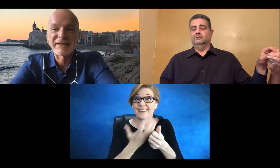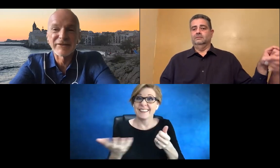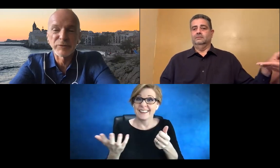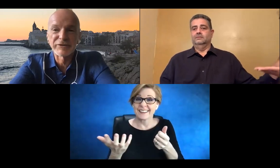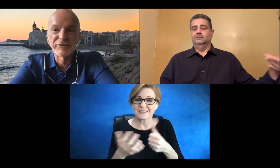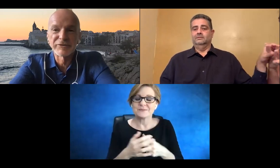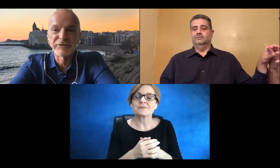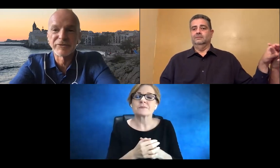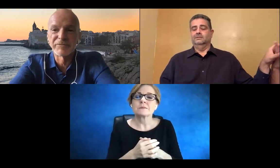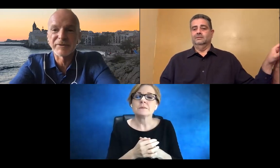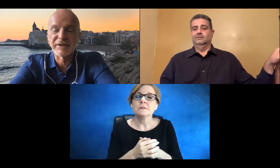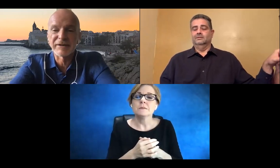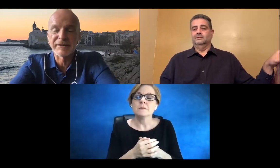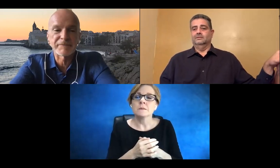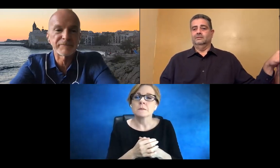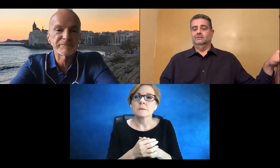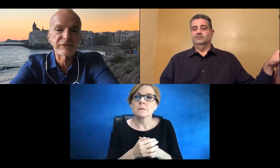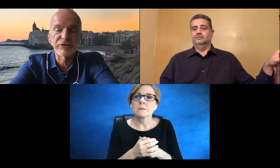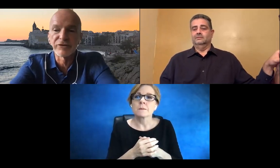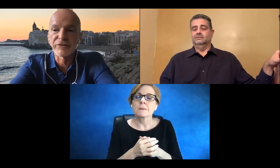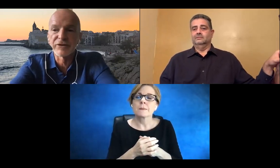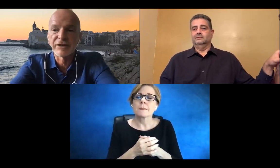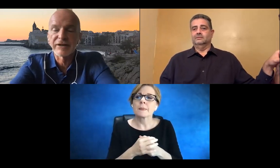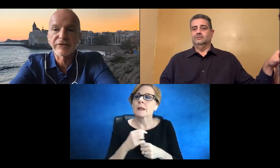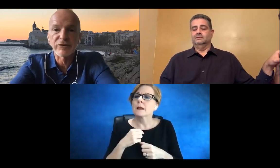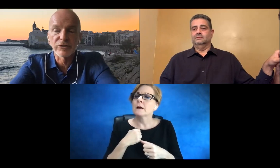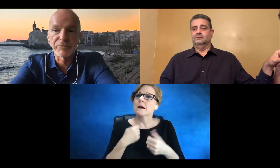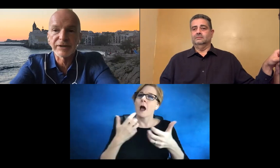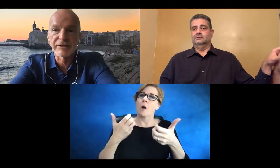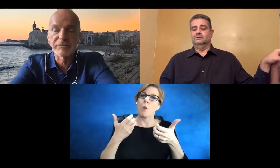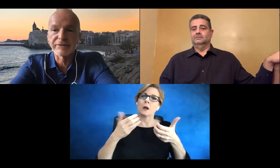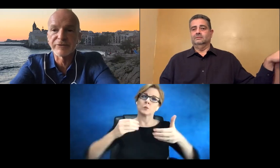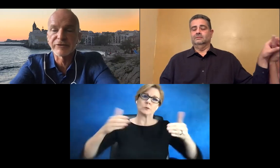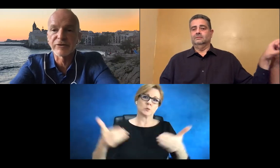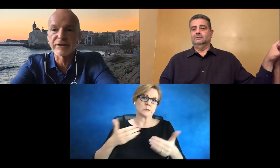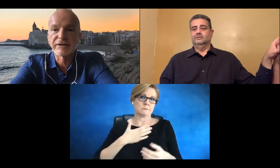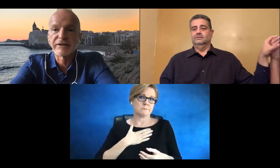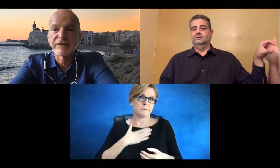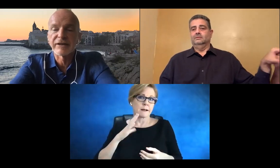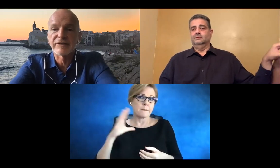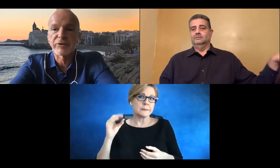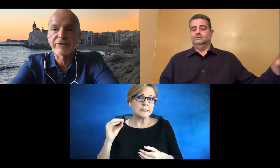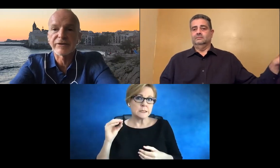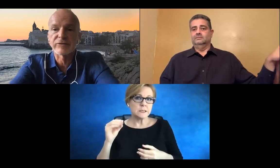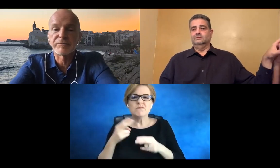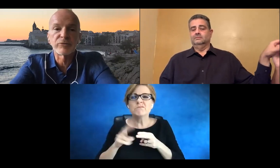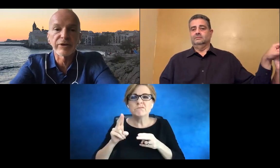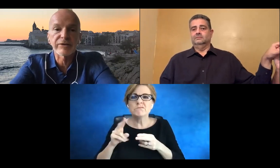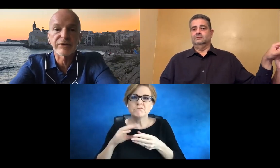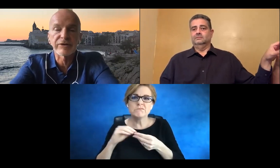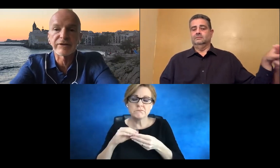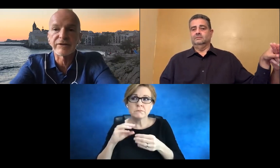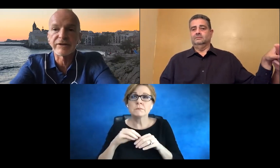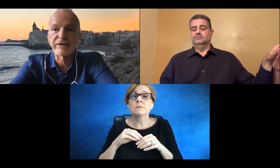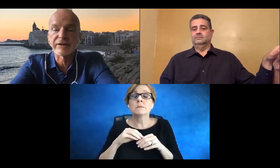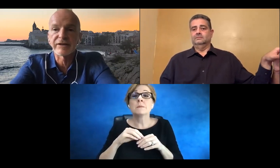I just wanted to introduce just our company a little bit, very shortly. As Brian said, we've been working